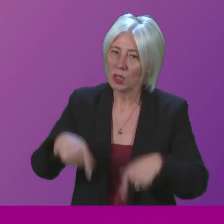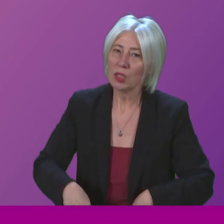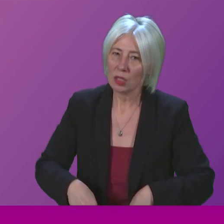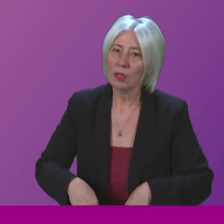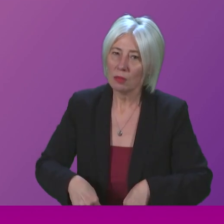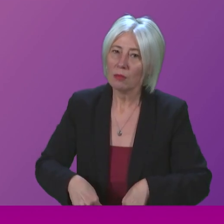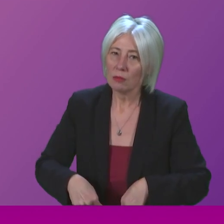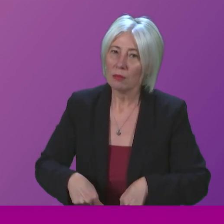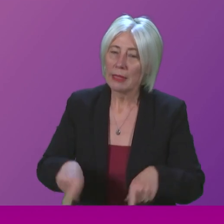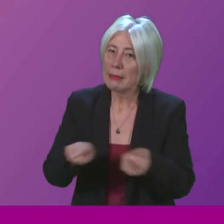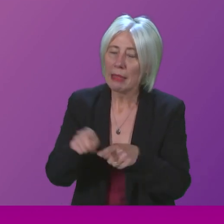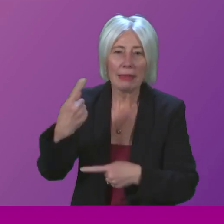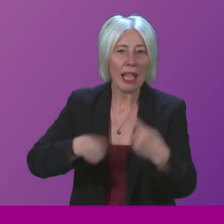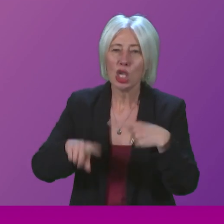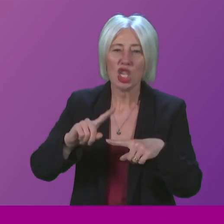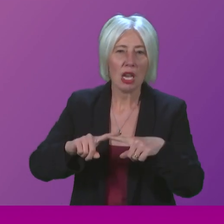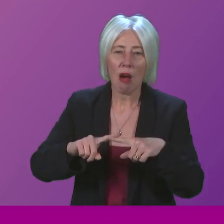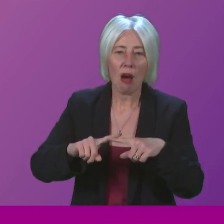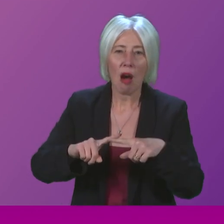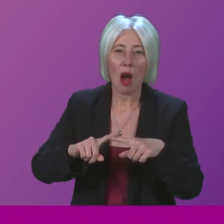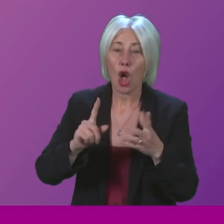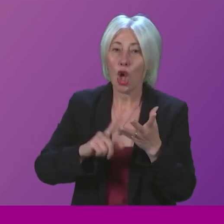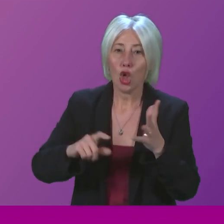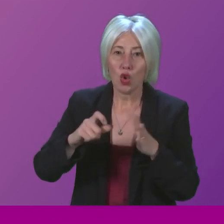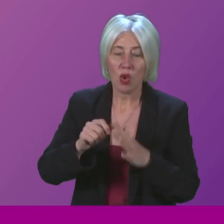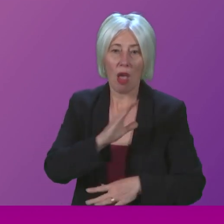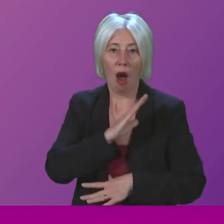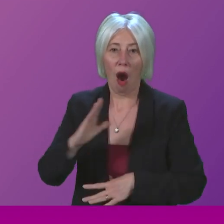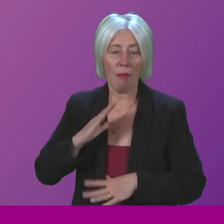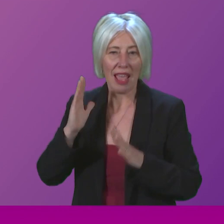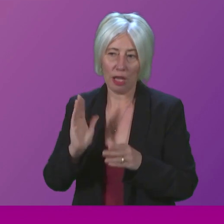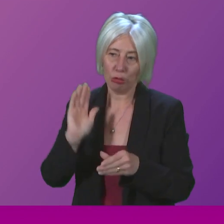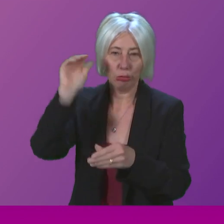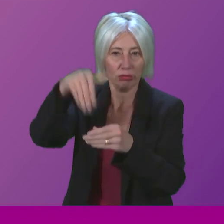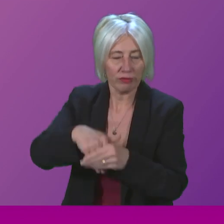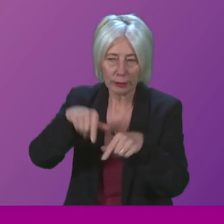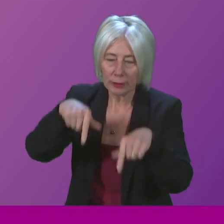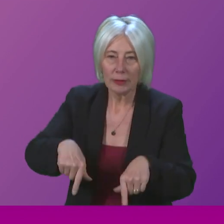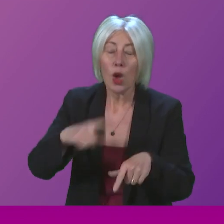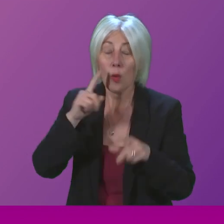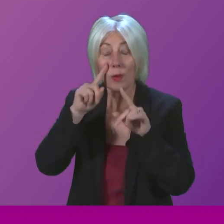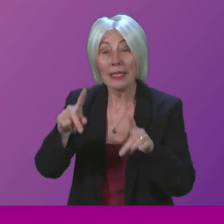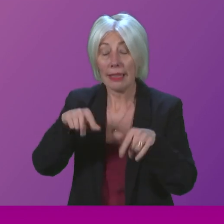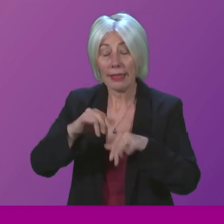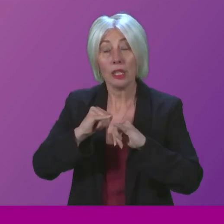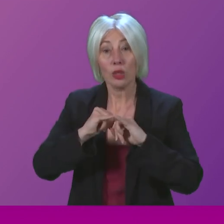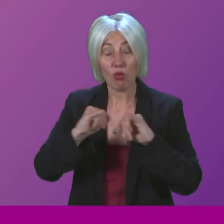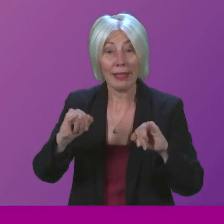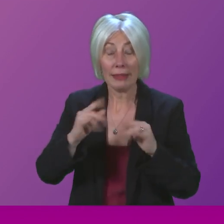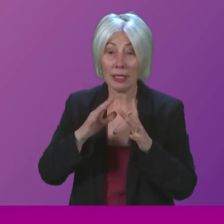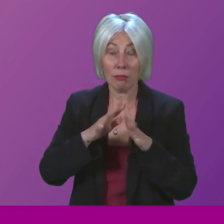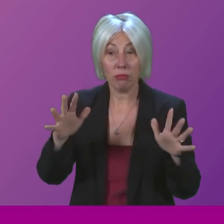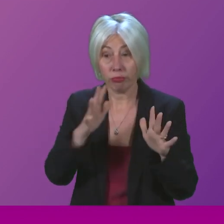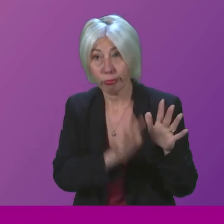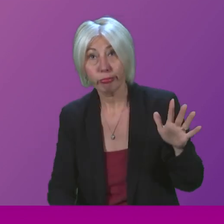Because just like last year, when the UK Armed Forces had to step in to help, we are seeing this crisis spread throughout